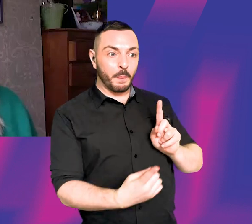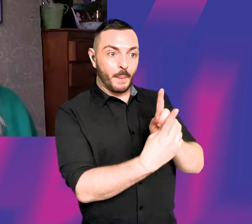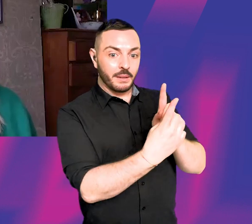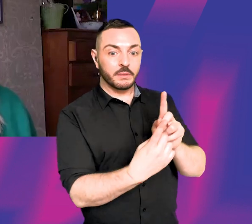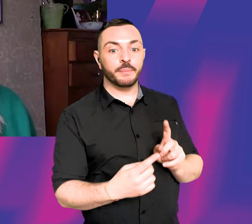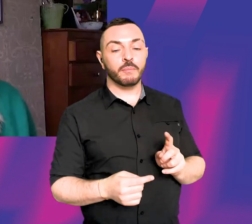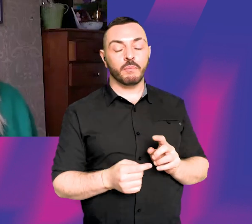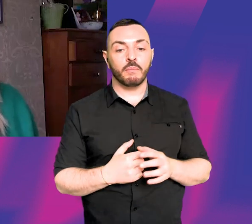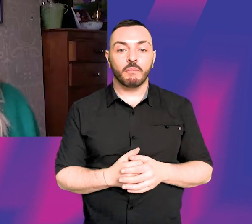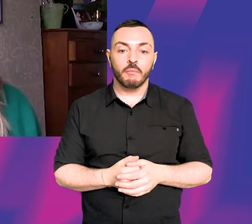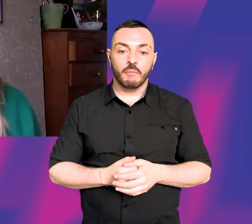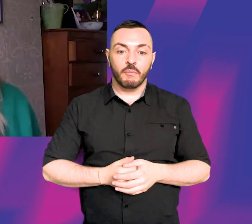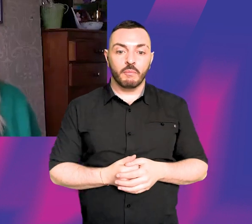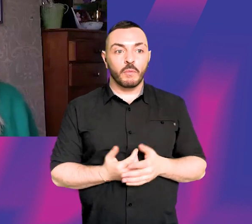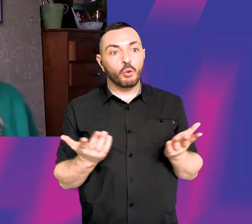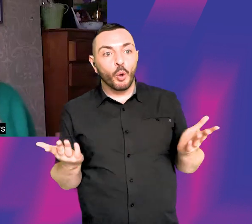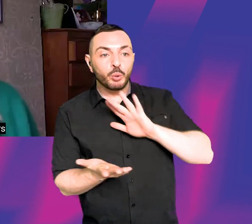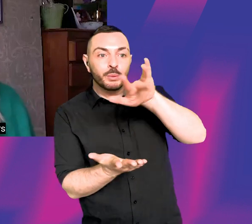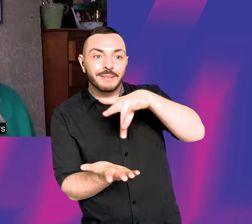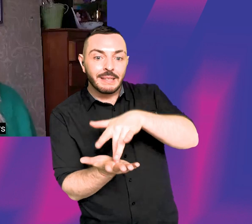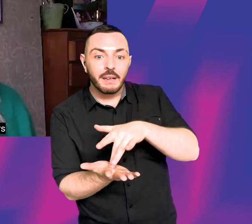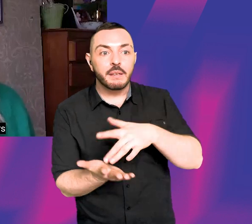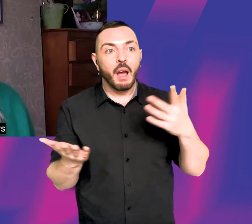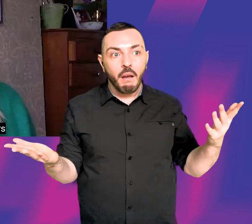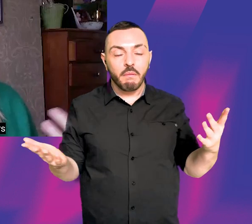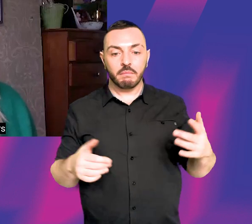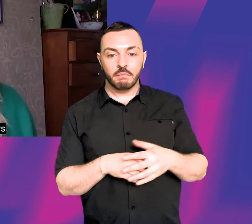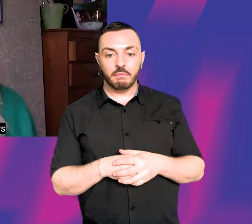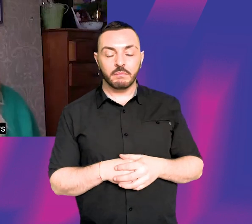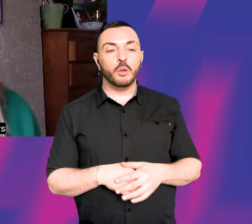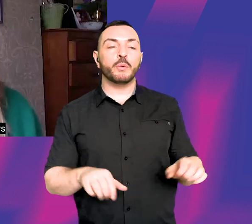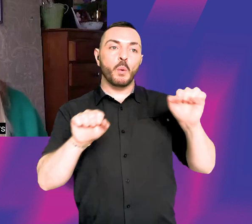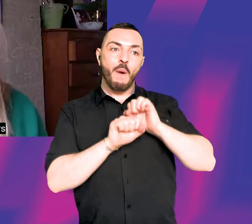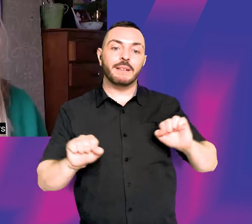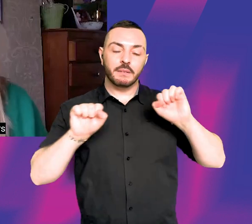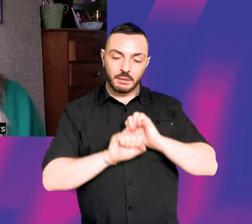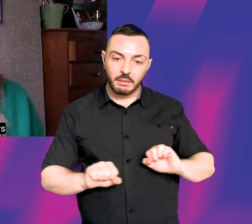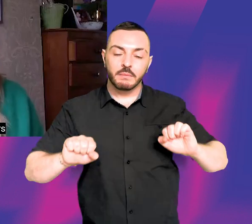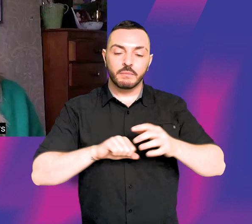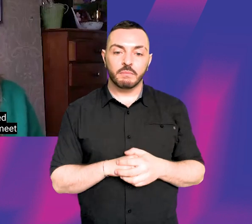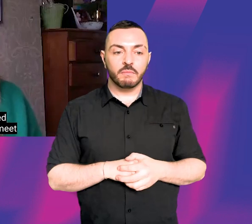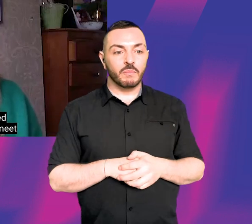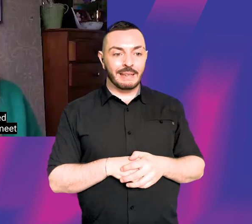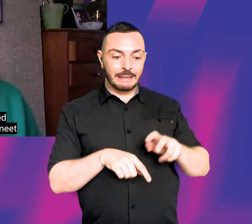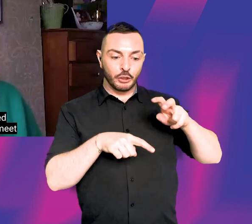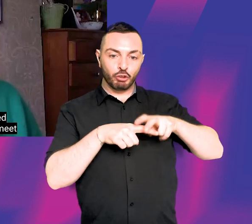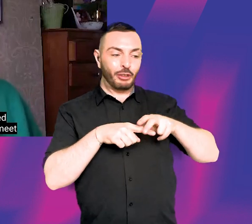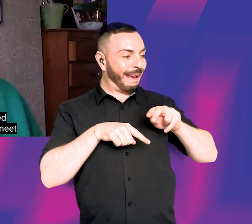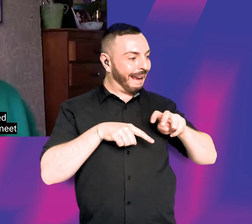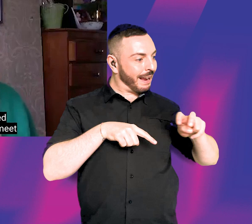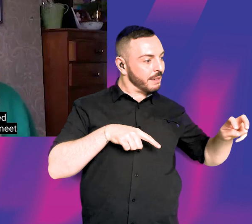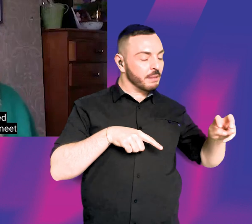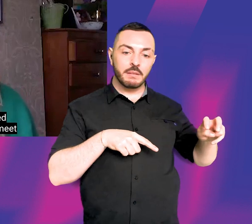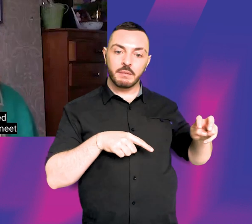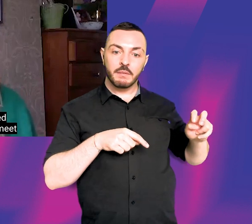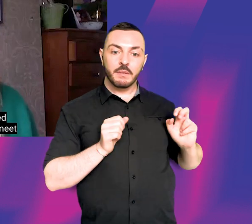go into, you know, the city centre of wherever you were and you would wait outside on chairs in a hallway and you would get